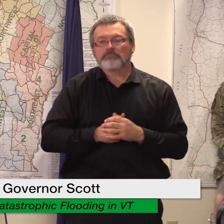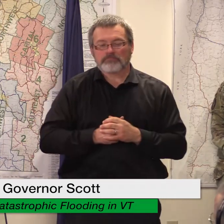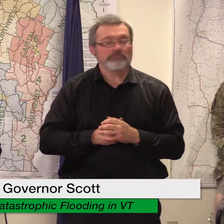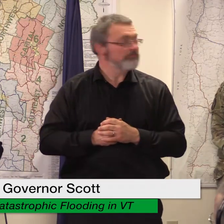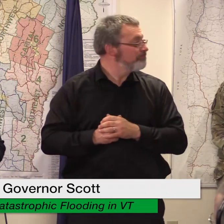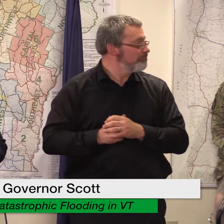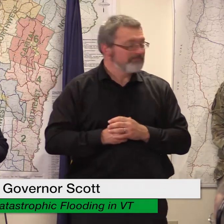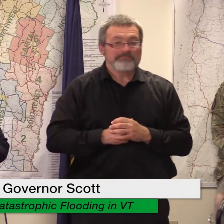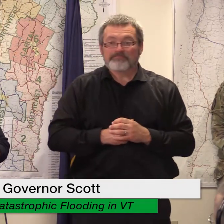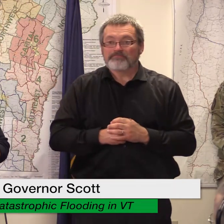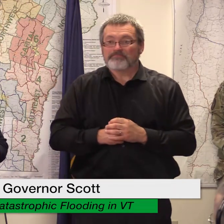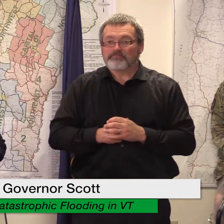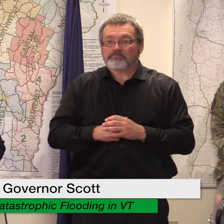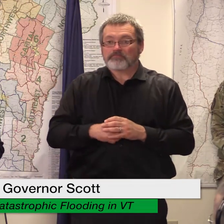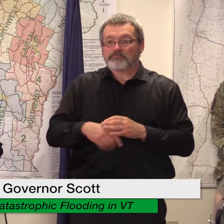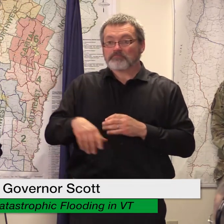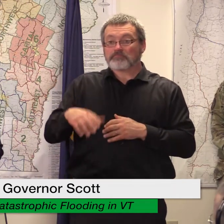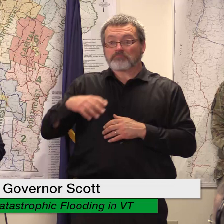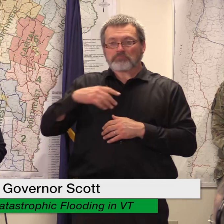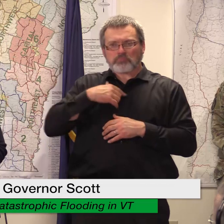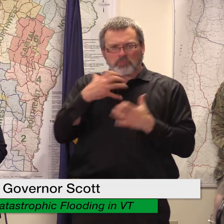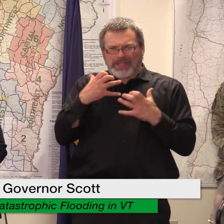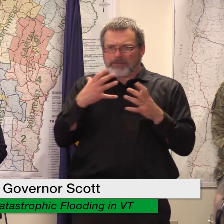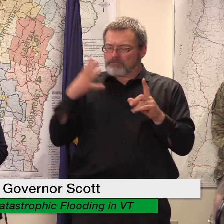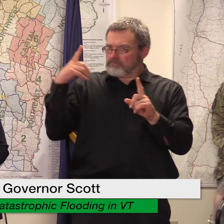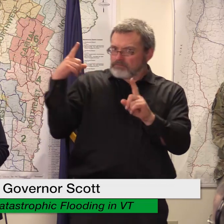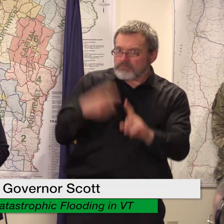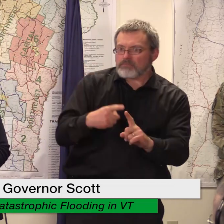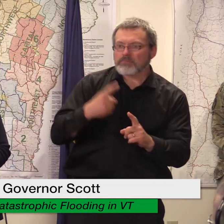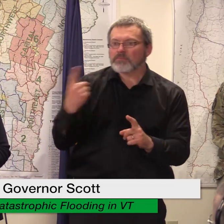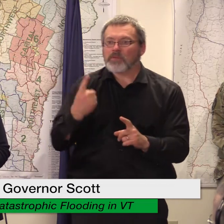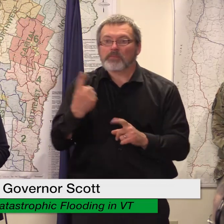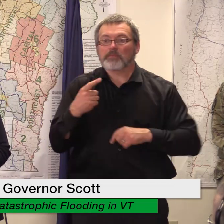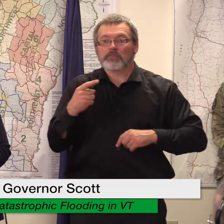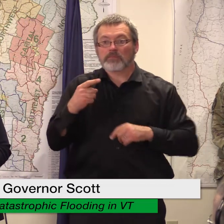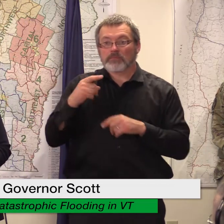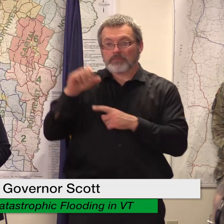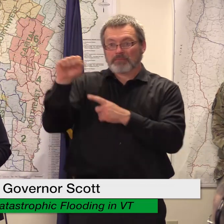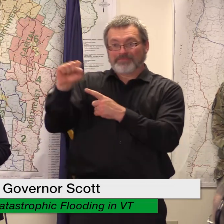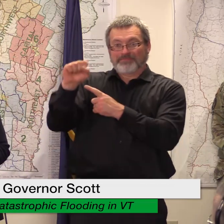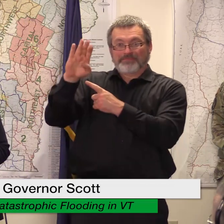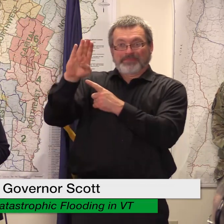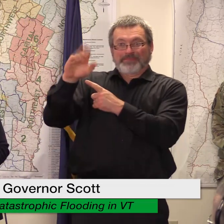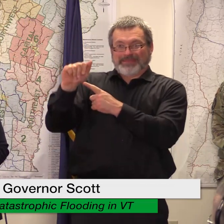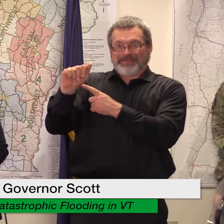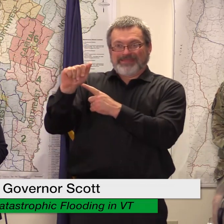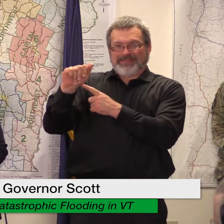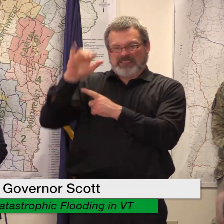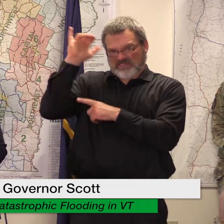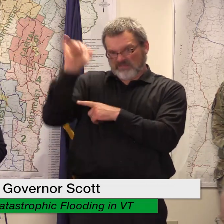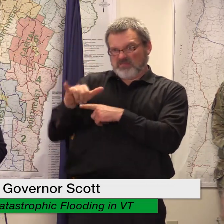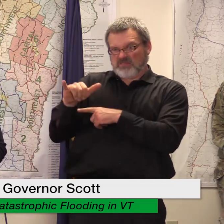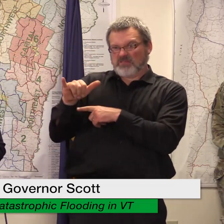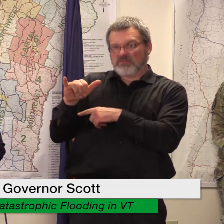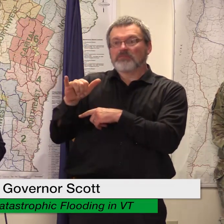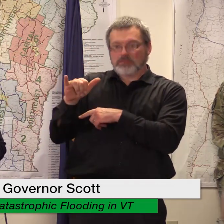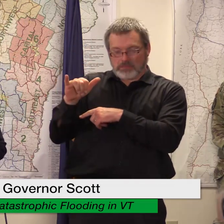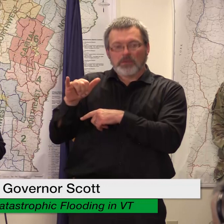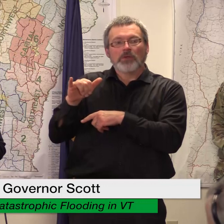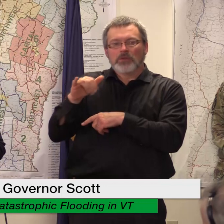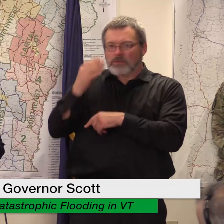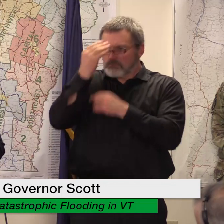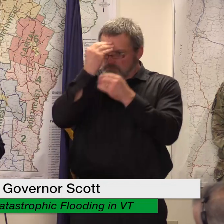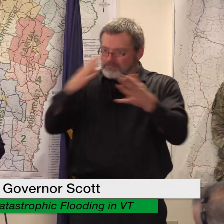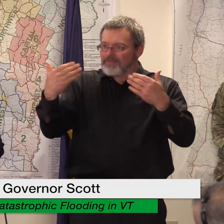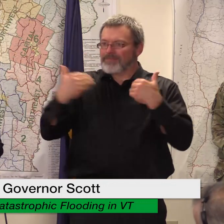and the other message i really want to get out there is the sba resources have timelines and deadlines and we really hope